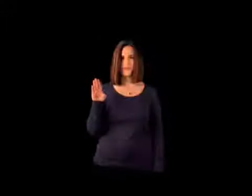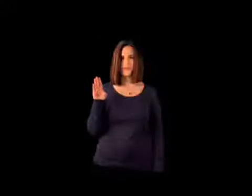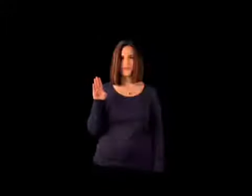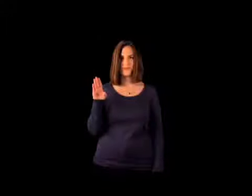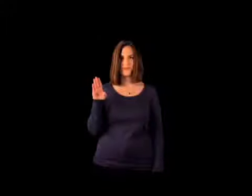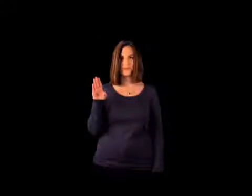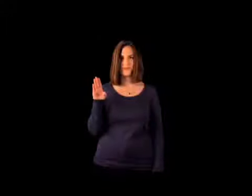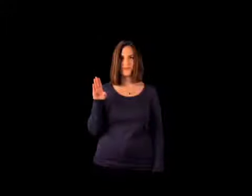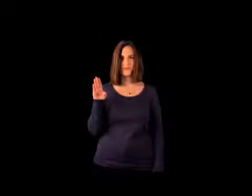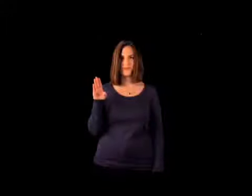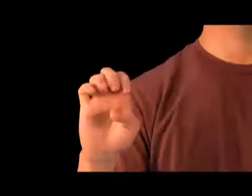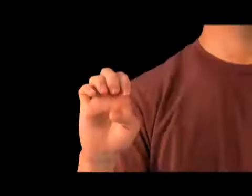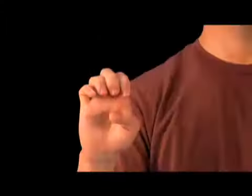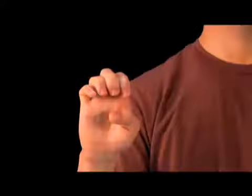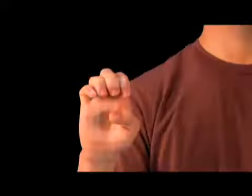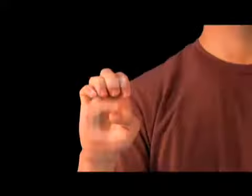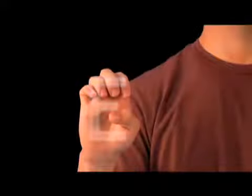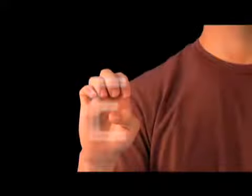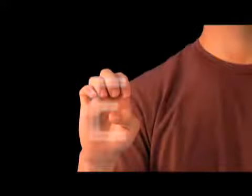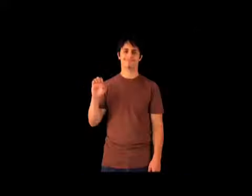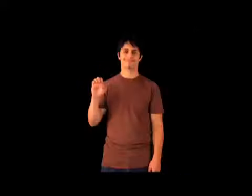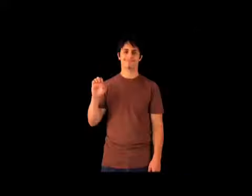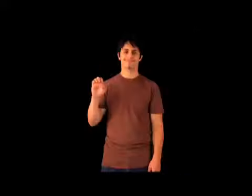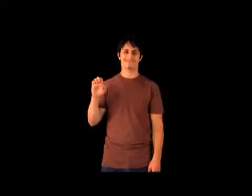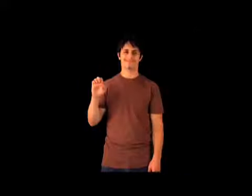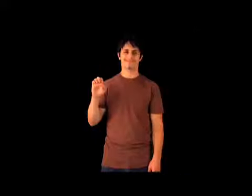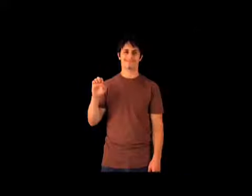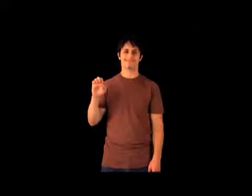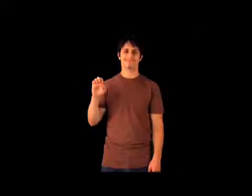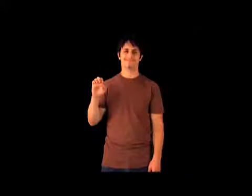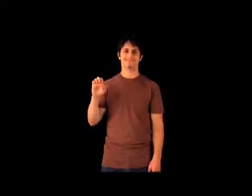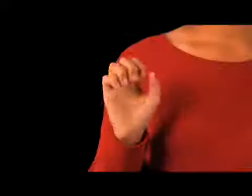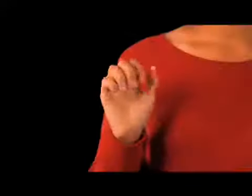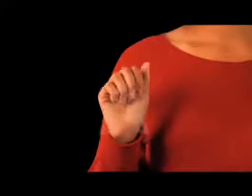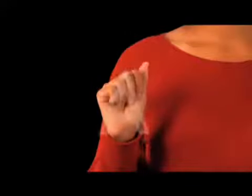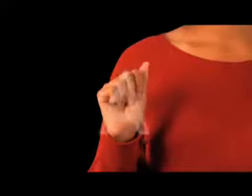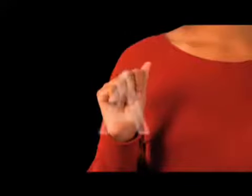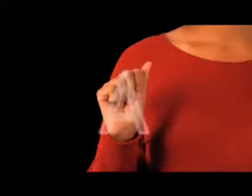Don't you bring me down today.